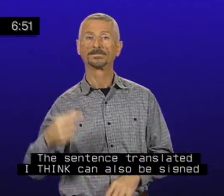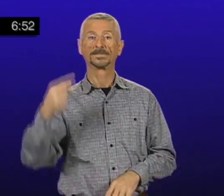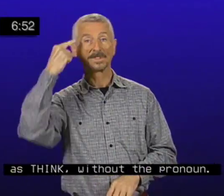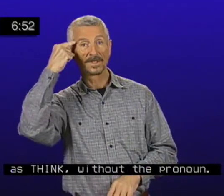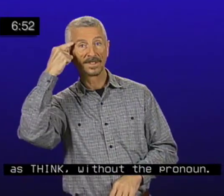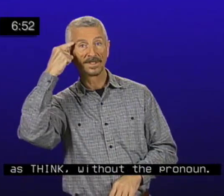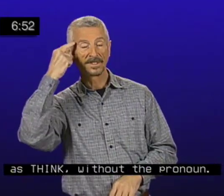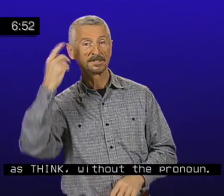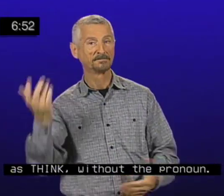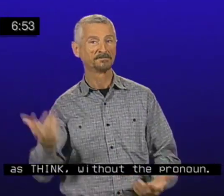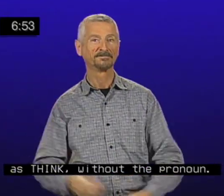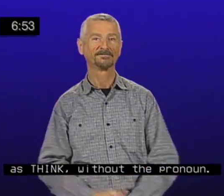as THINK without the pronoun.